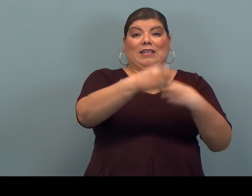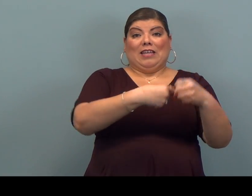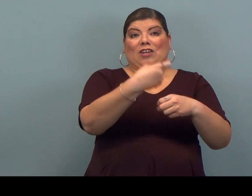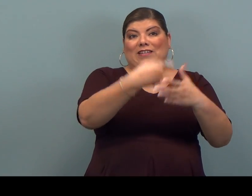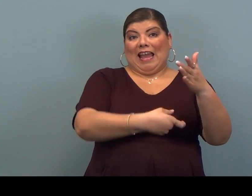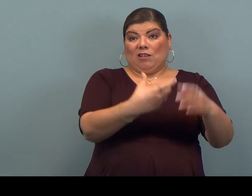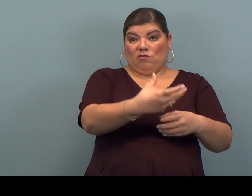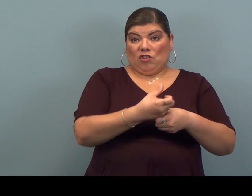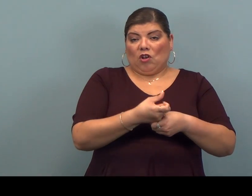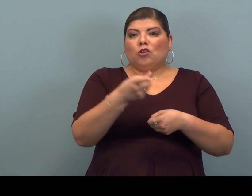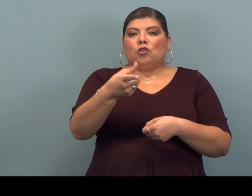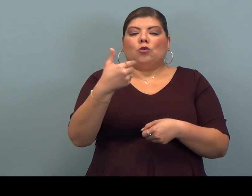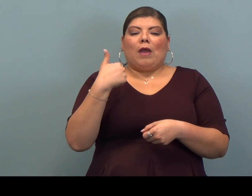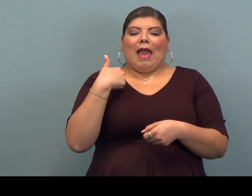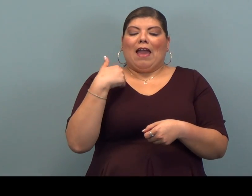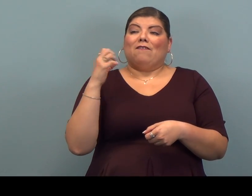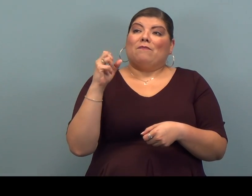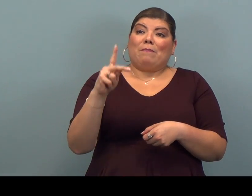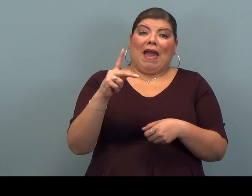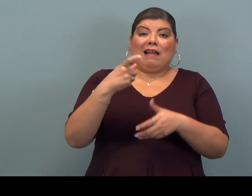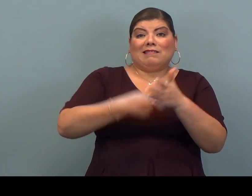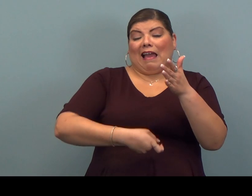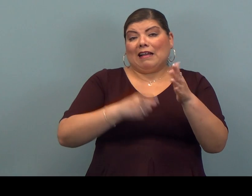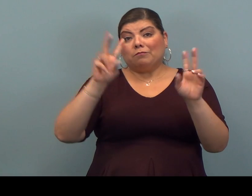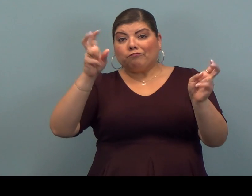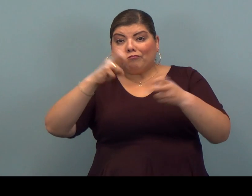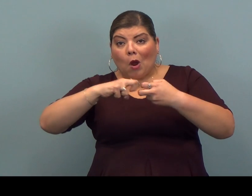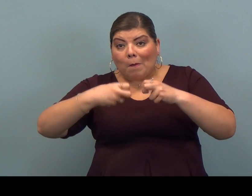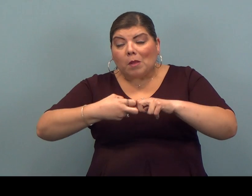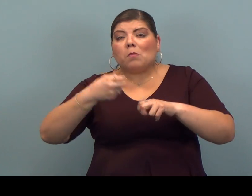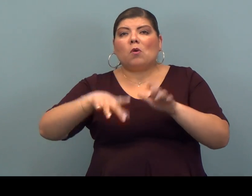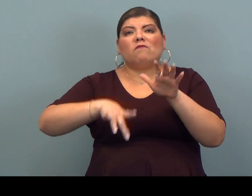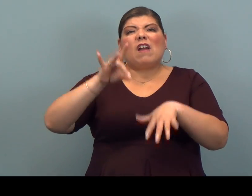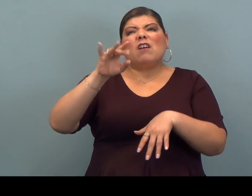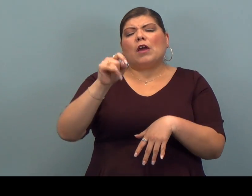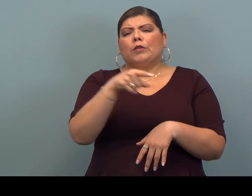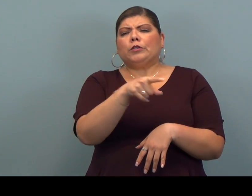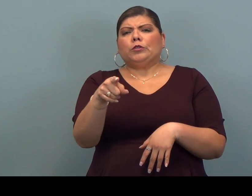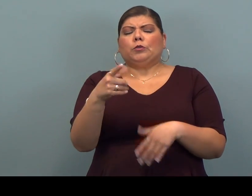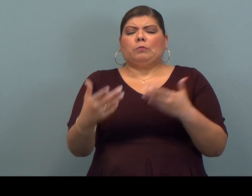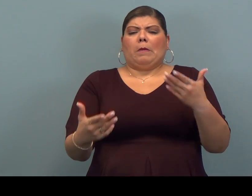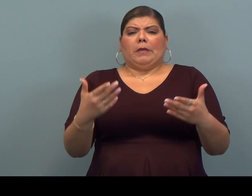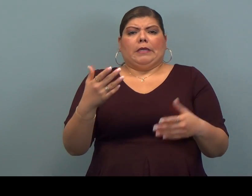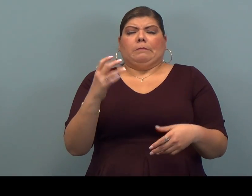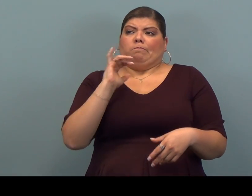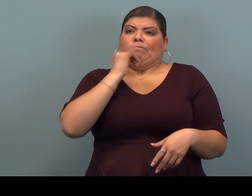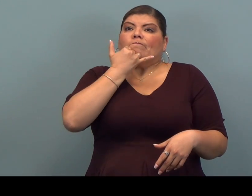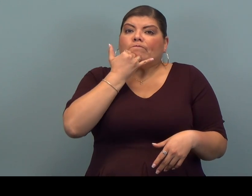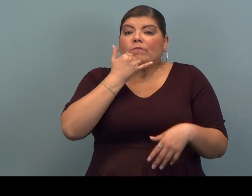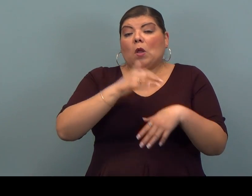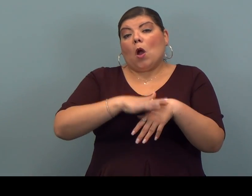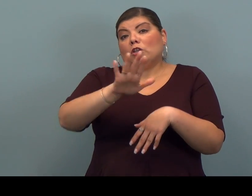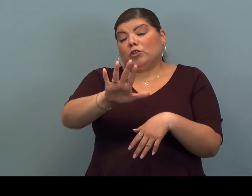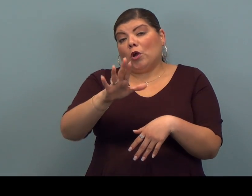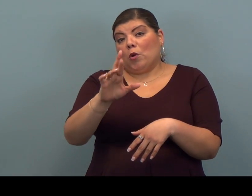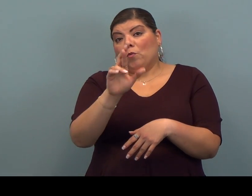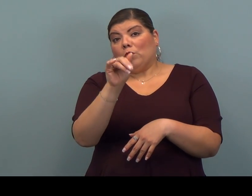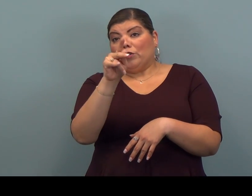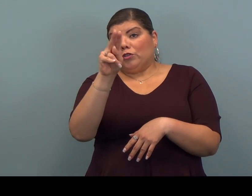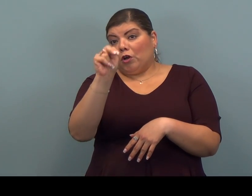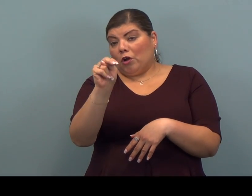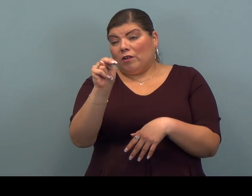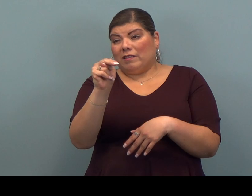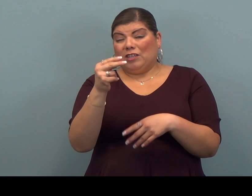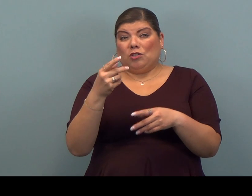tax return, you know, you've got a back tax issue or you've discovered that maybe there was a mistake on a return that you